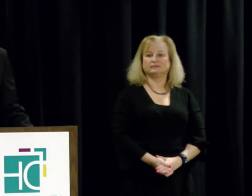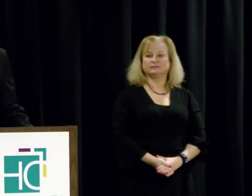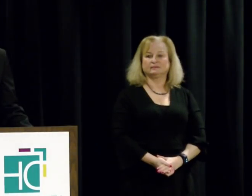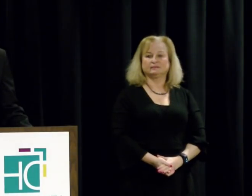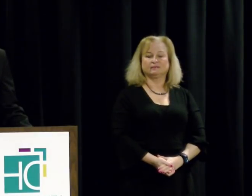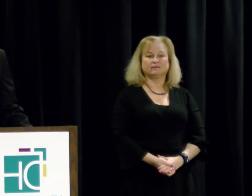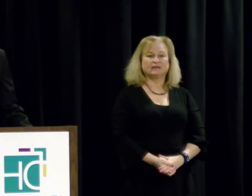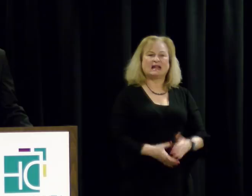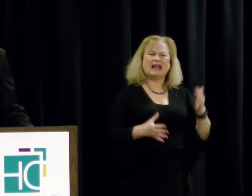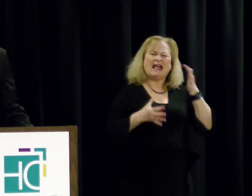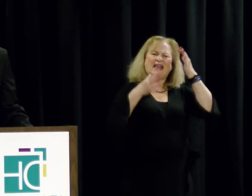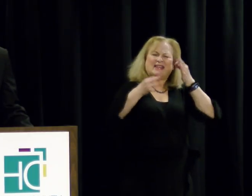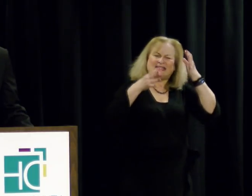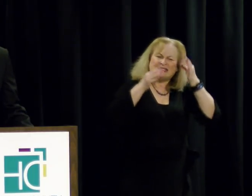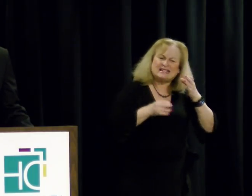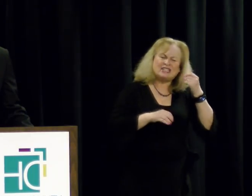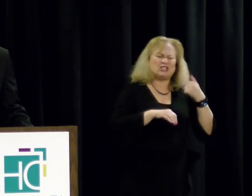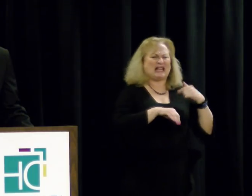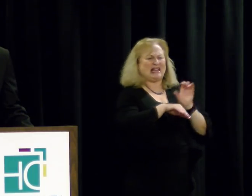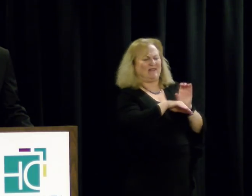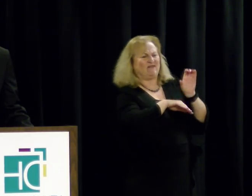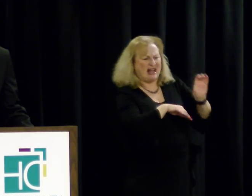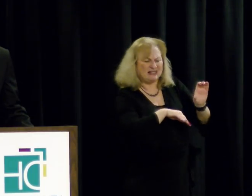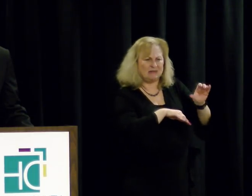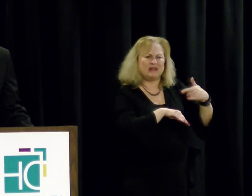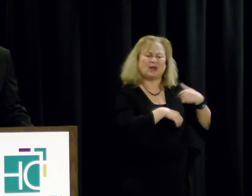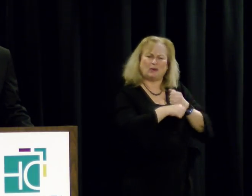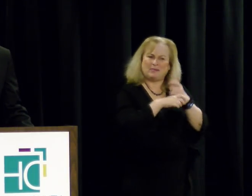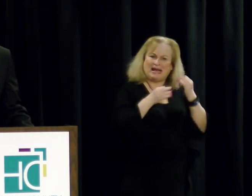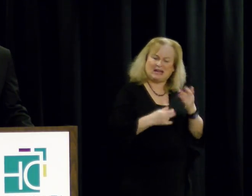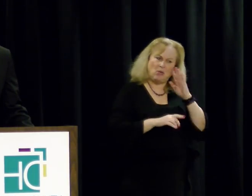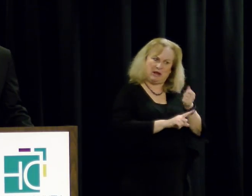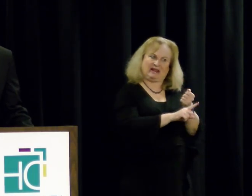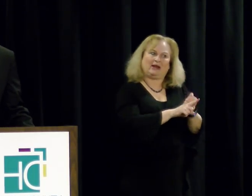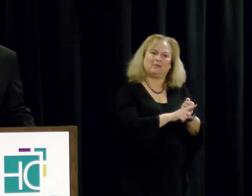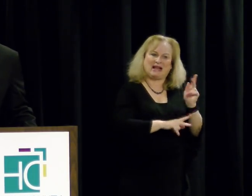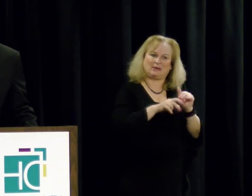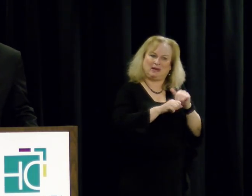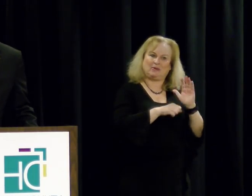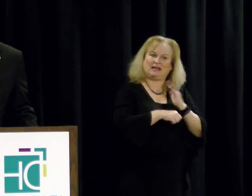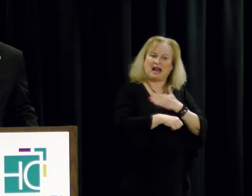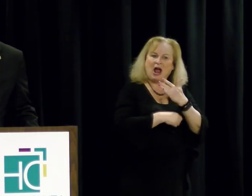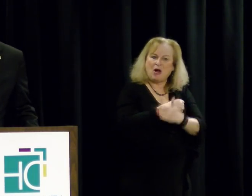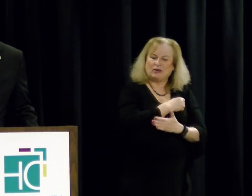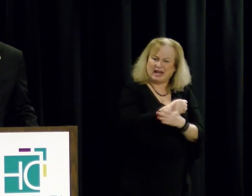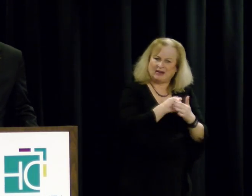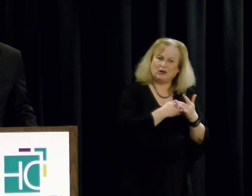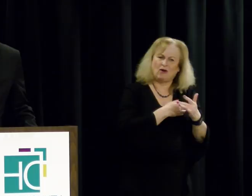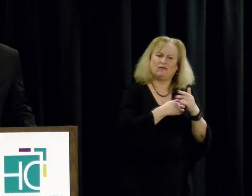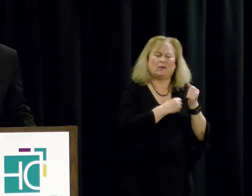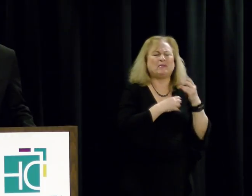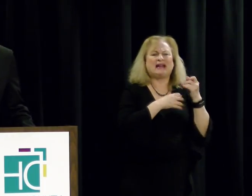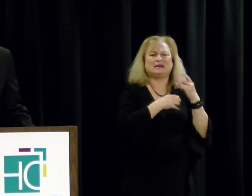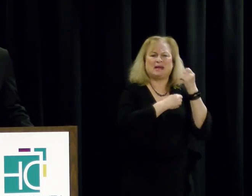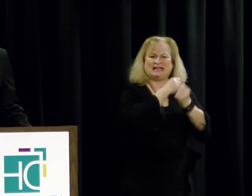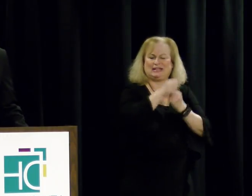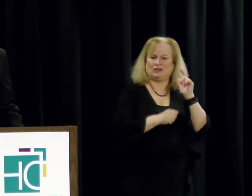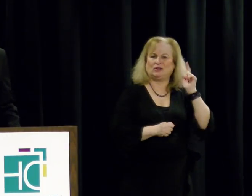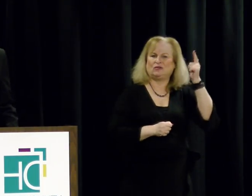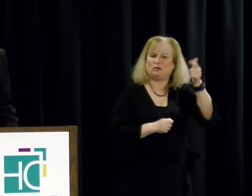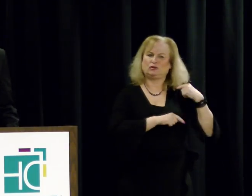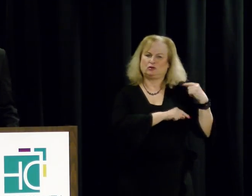The decisions and investment we make now will impact the residents of our county over decades and future